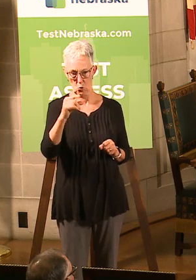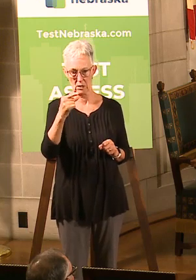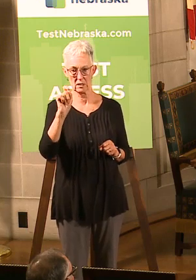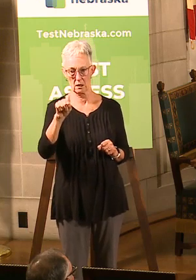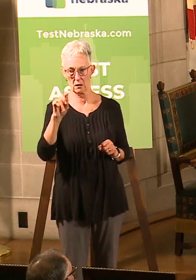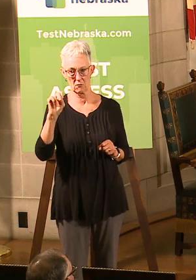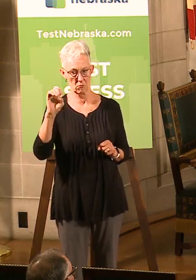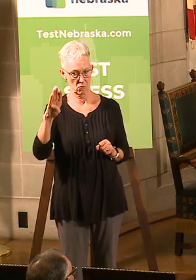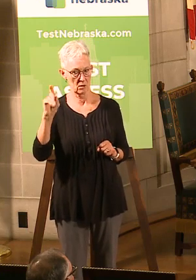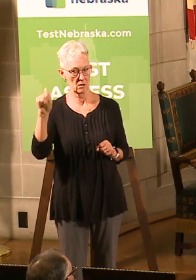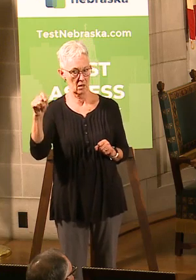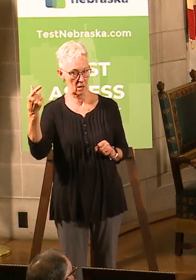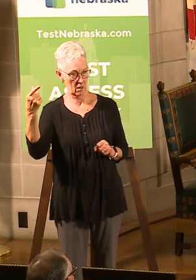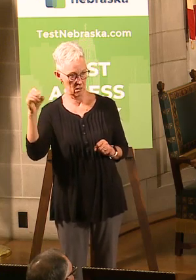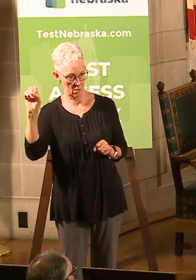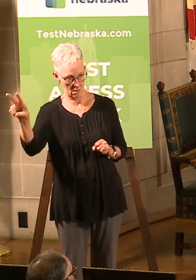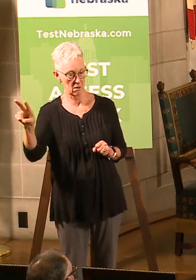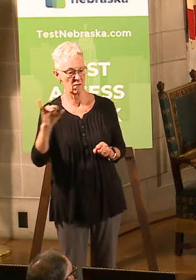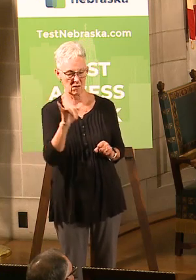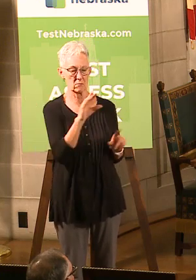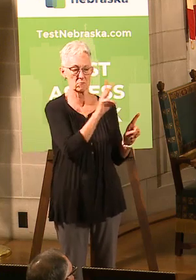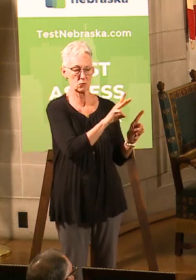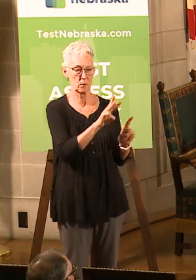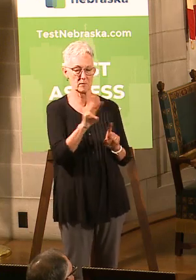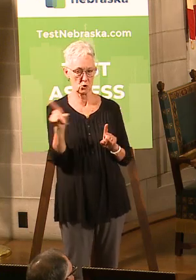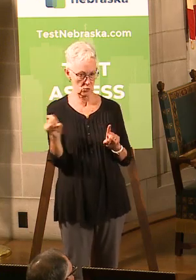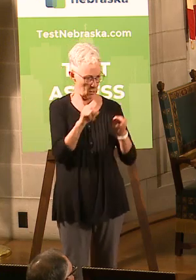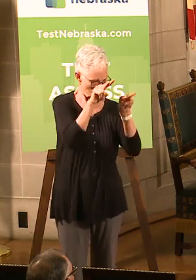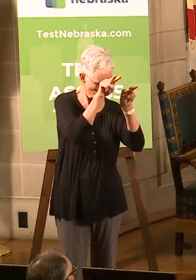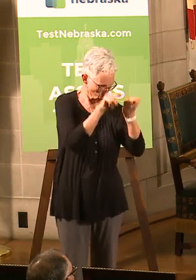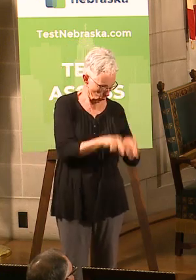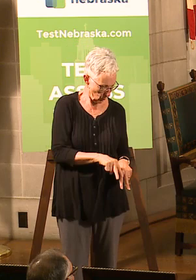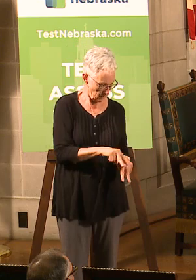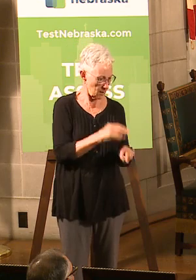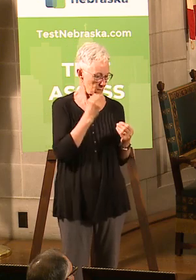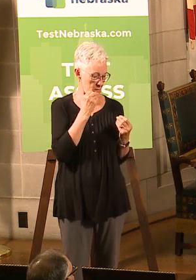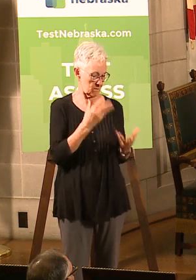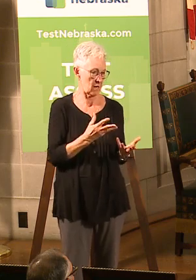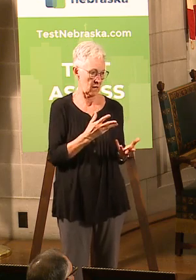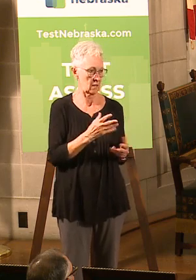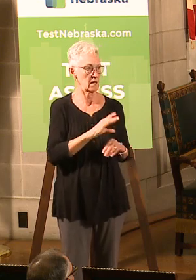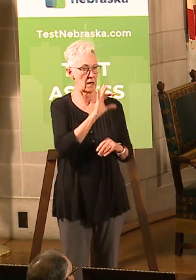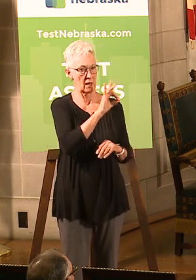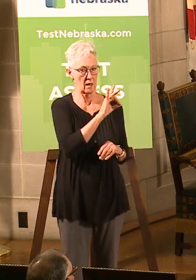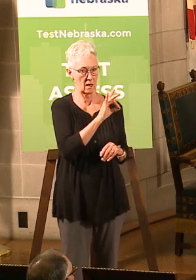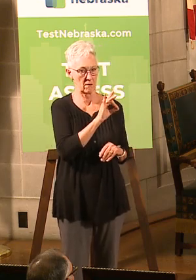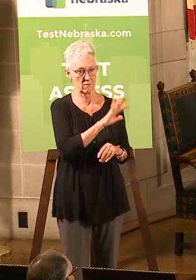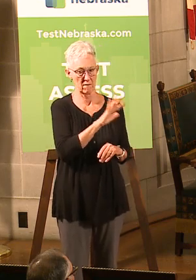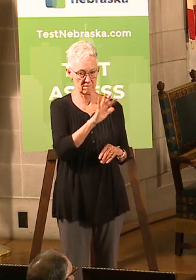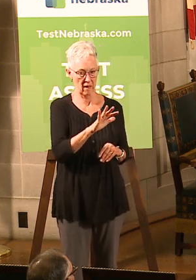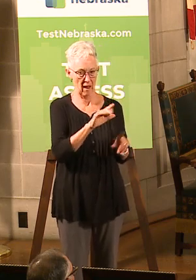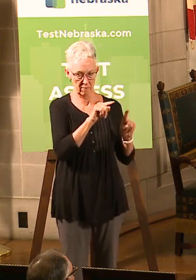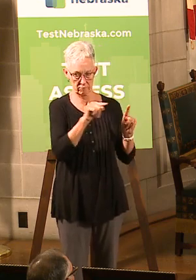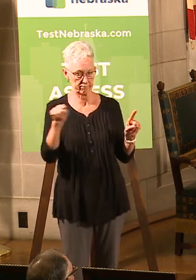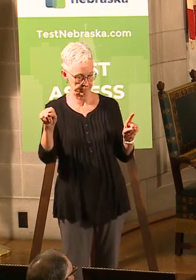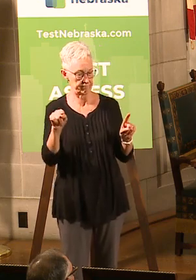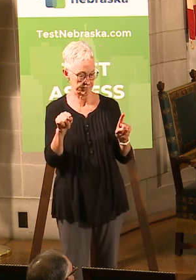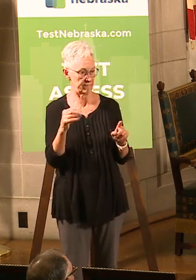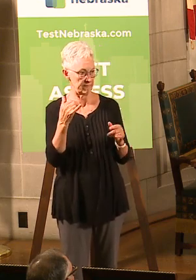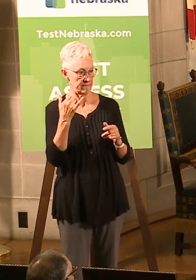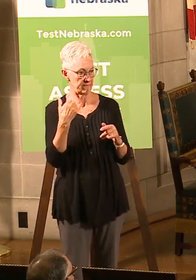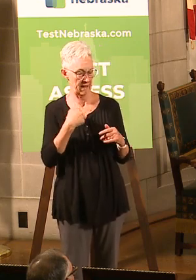dot gov is the website. can go find out the information or 855-264-6858 to call and ask